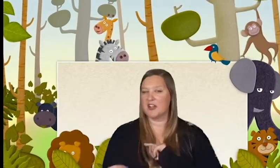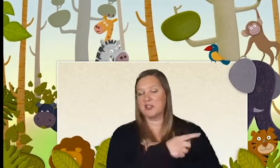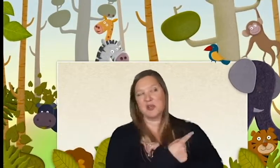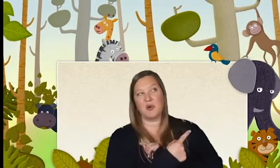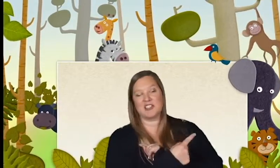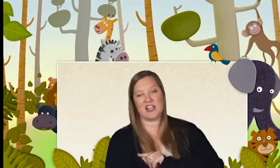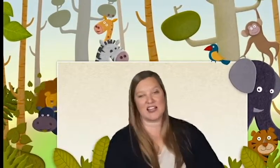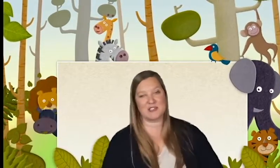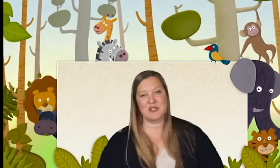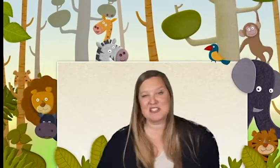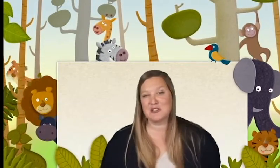you can watch last week's.